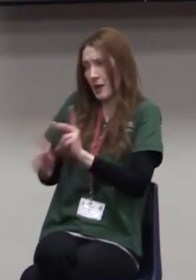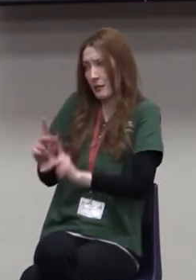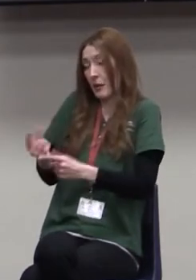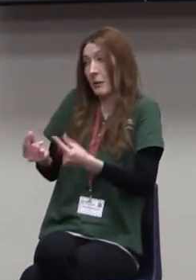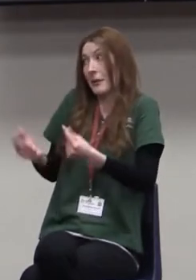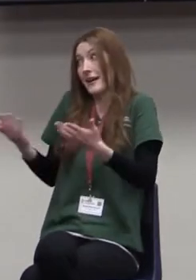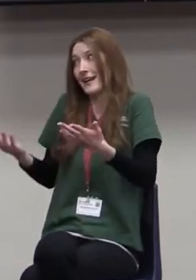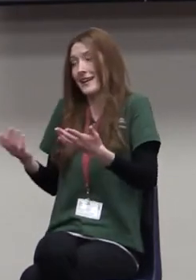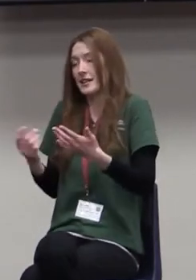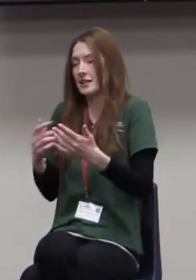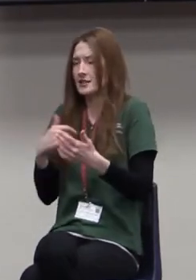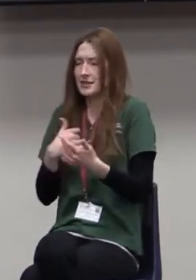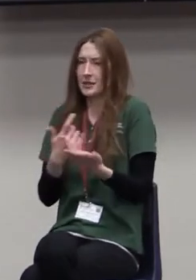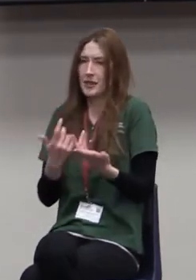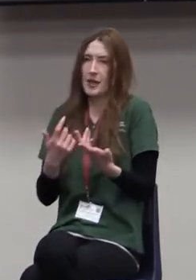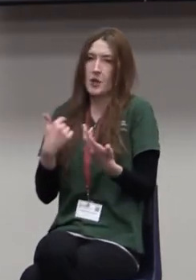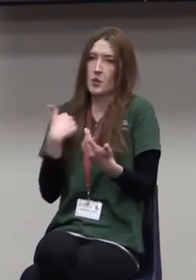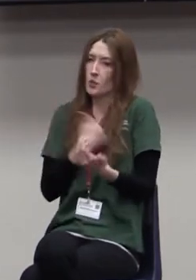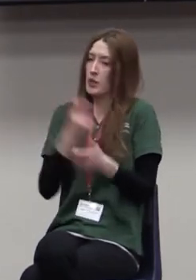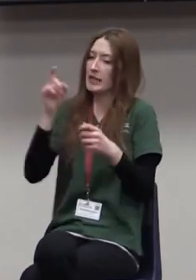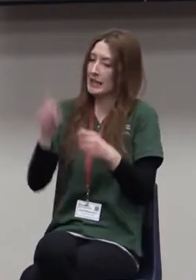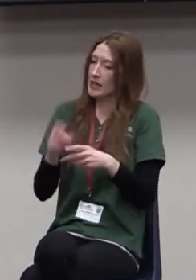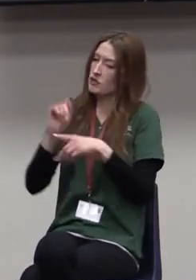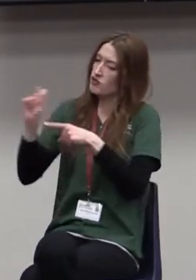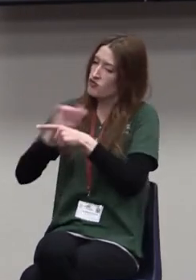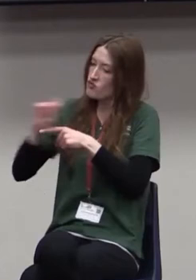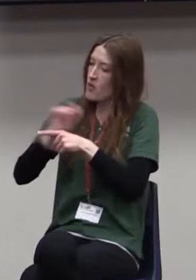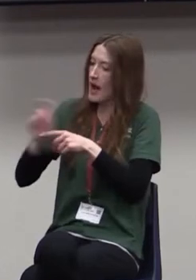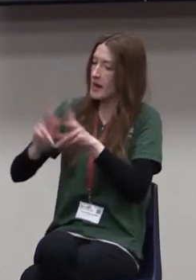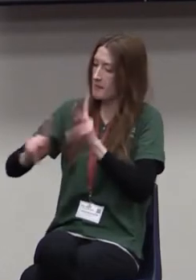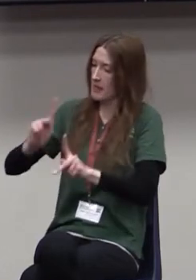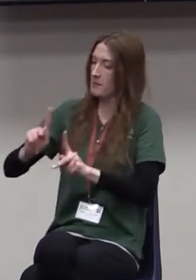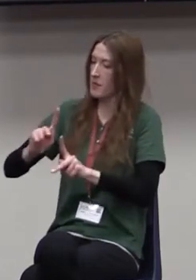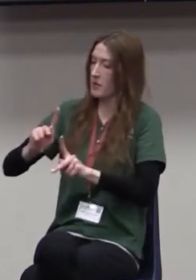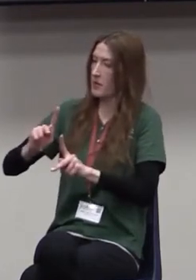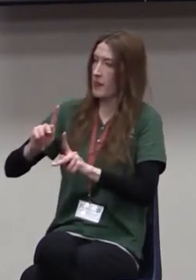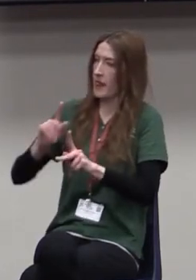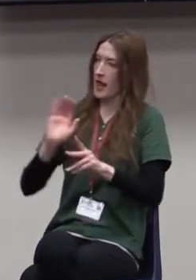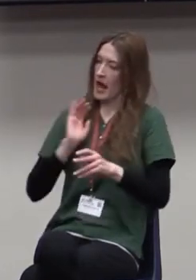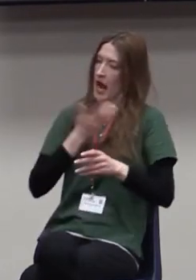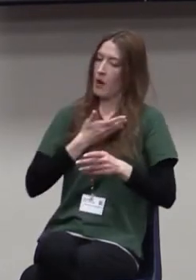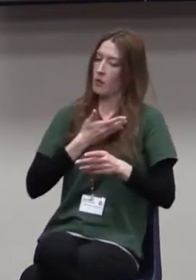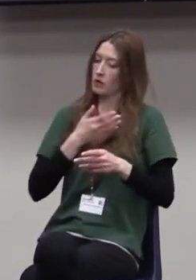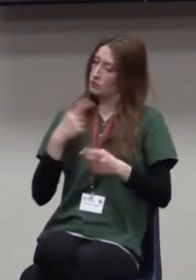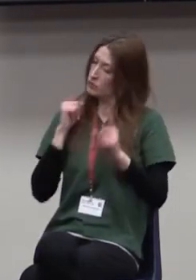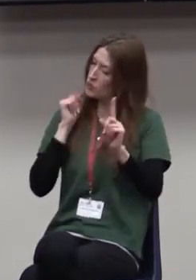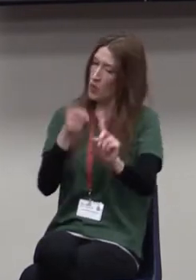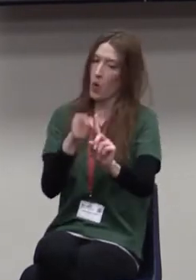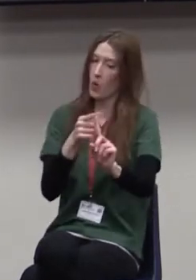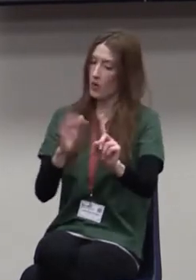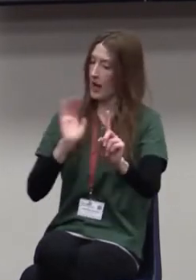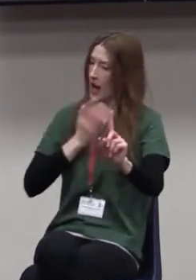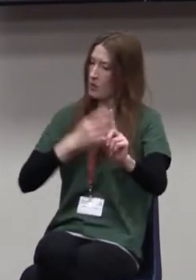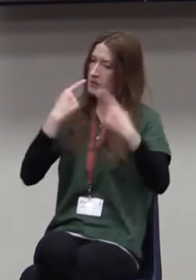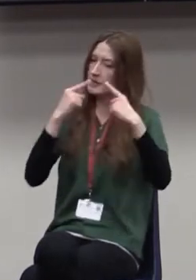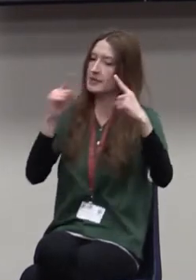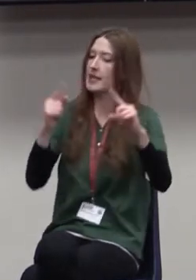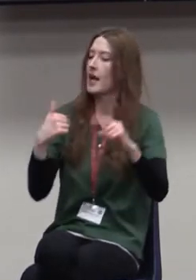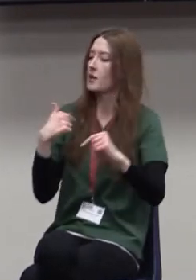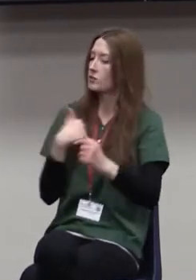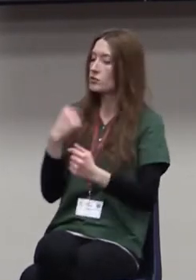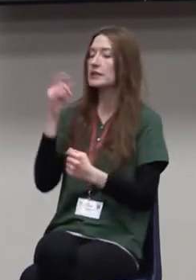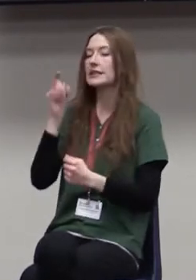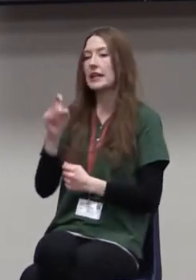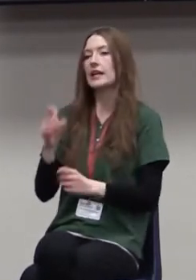equip them. We've got to train them in what they need to do in order to achieve that. One of the reasons that most people don't get involved in a